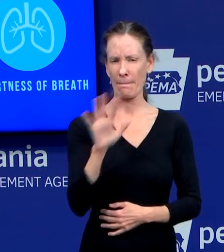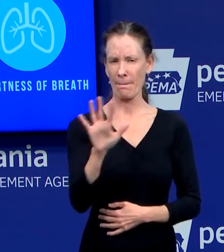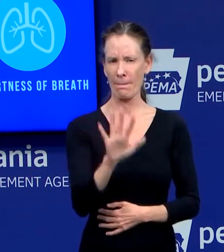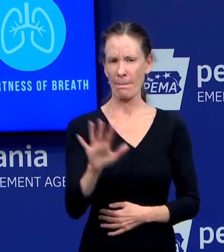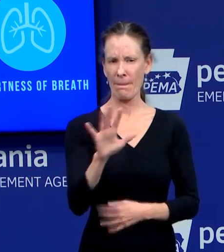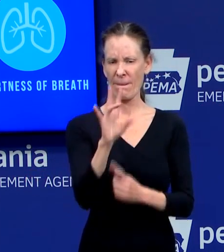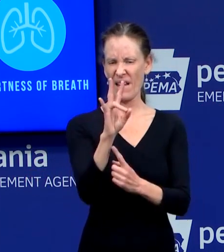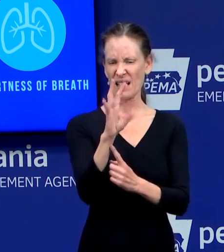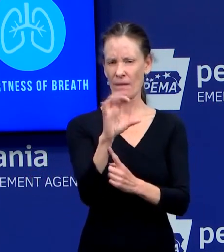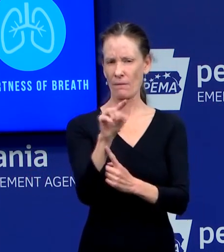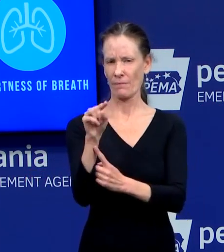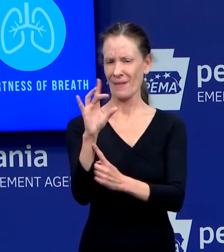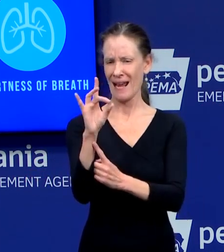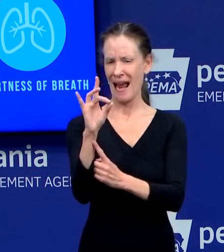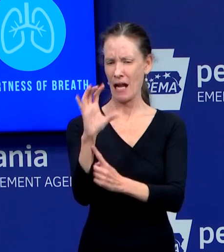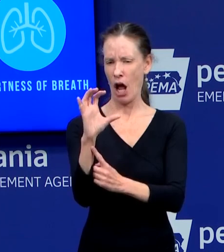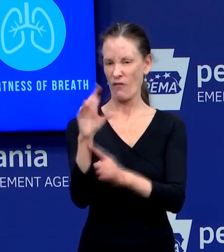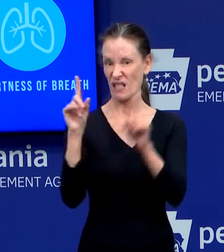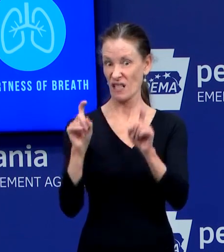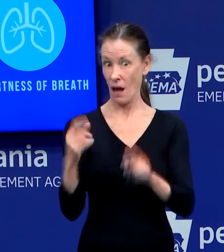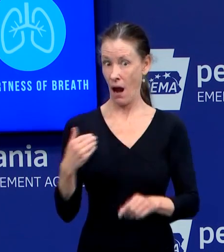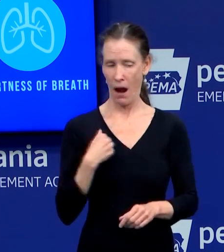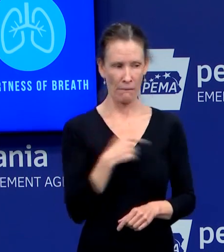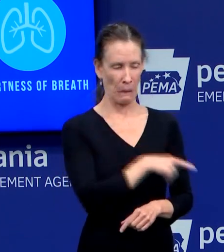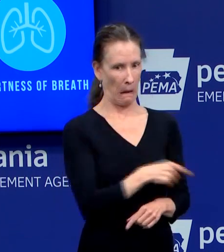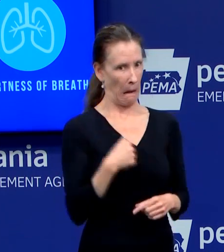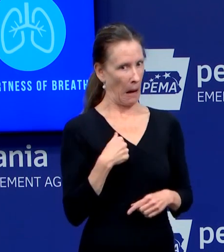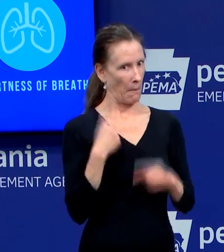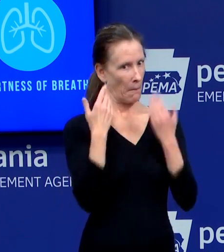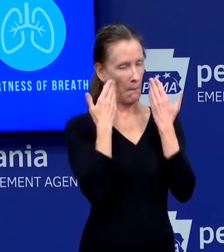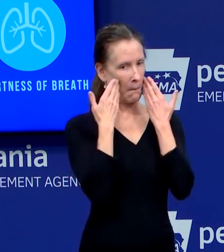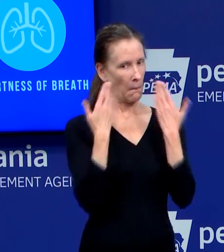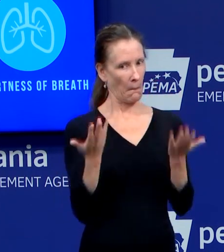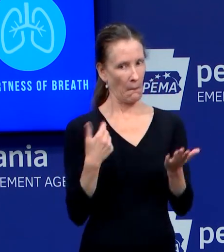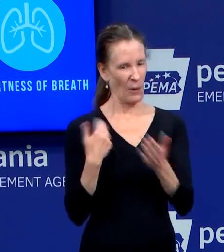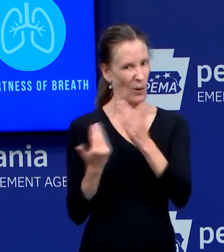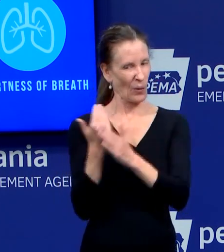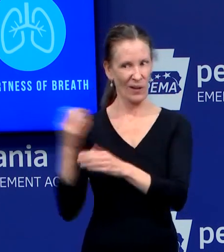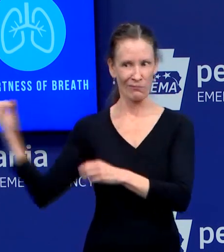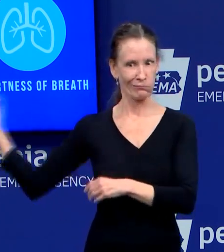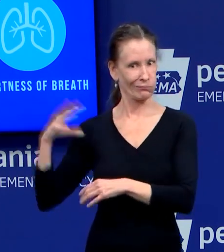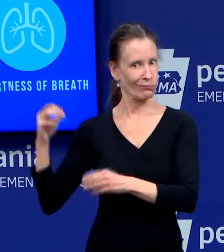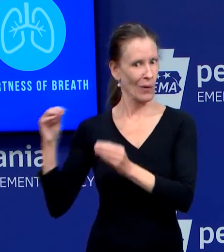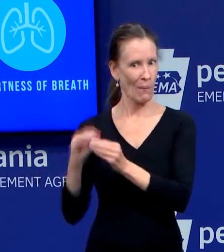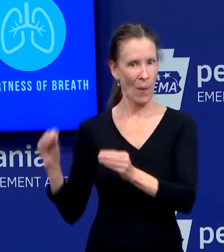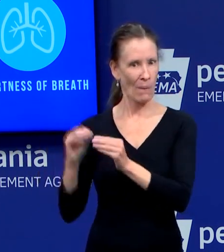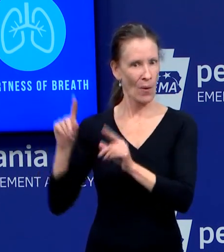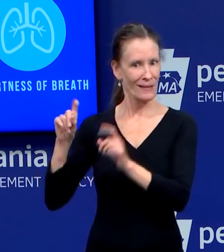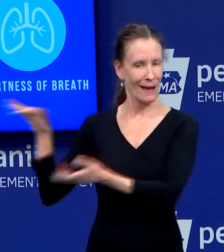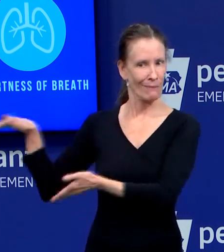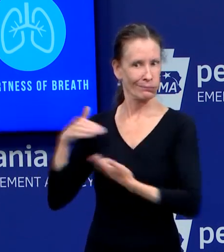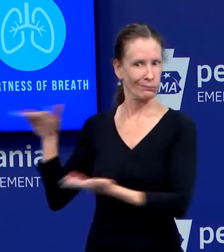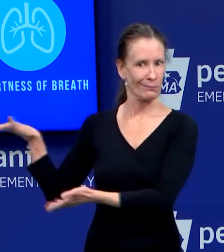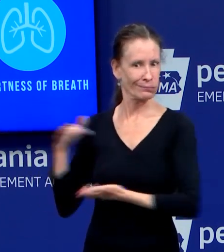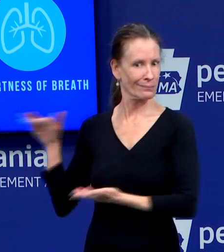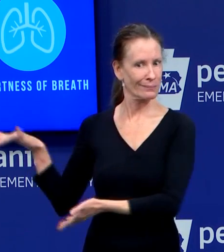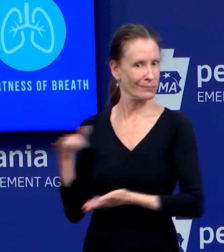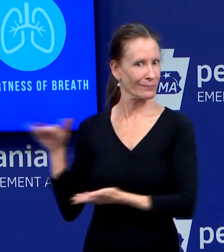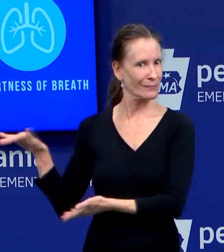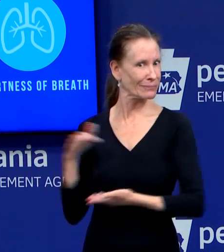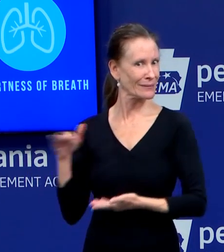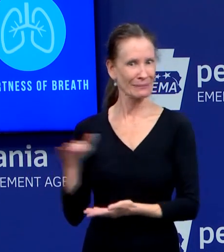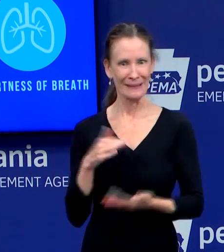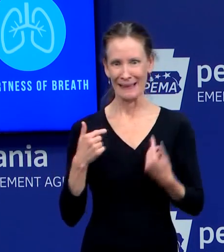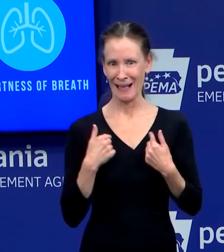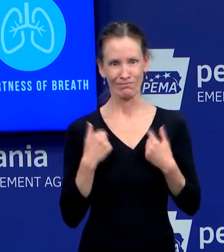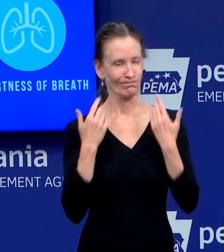I don't know the exact number. mean, we're getting new supplies from the FDA and CDC, so I don't know the number now. us, like, the status of test kits now, and